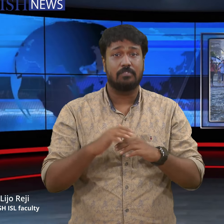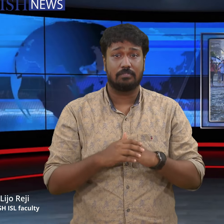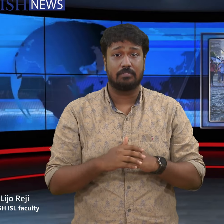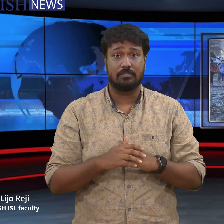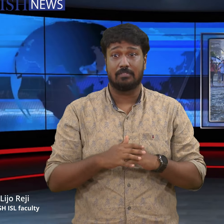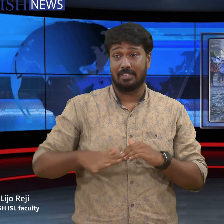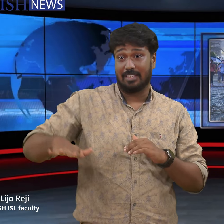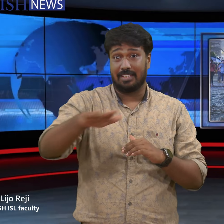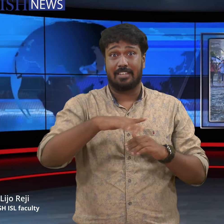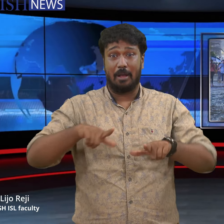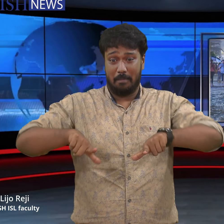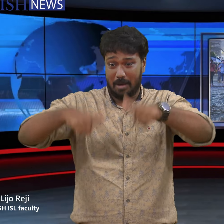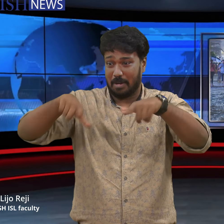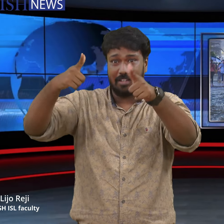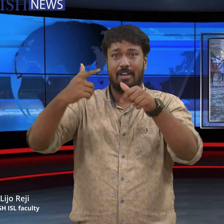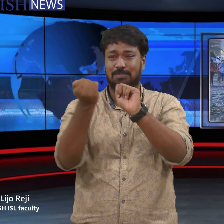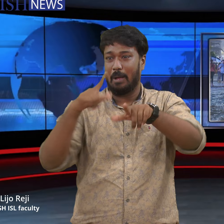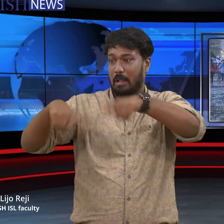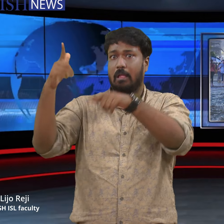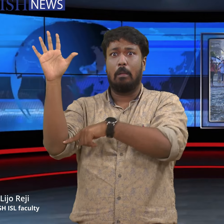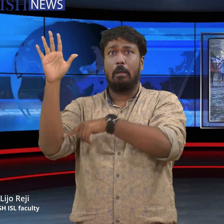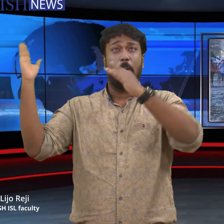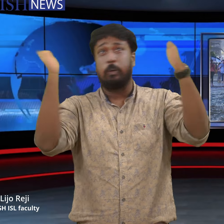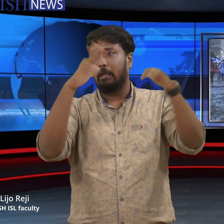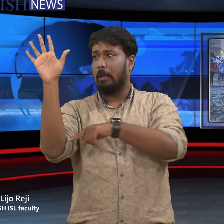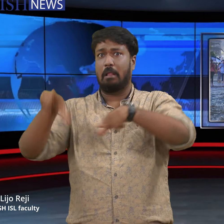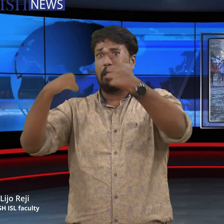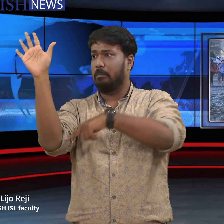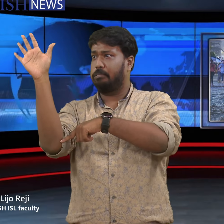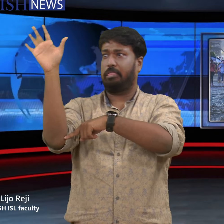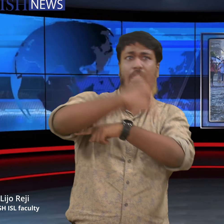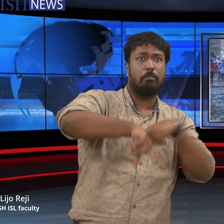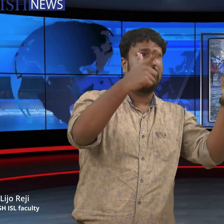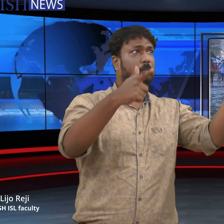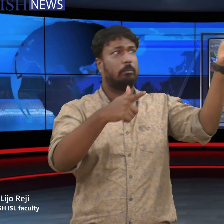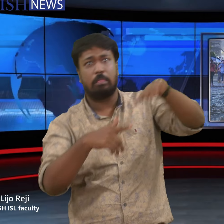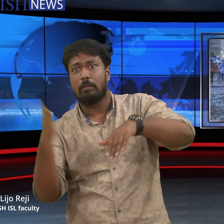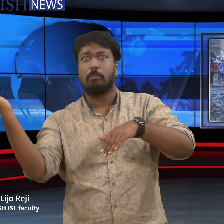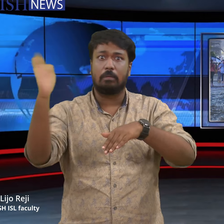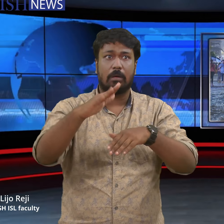uprooting, minor landslides, significant water logging and partial structural damage to homes.